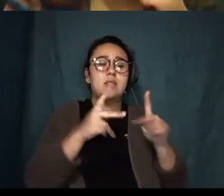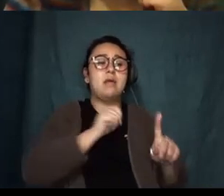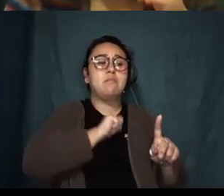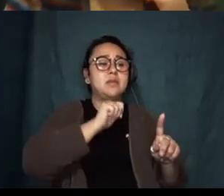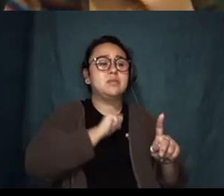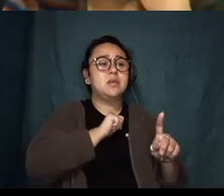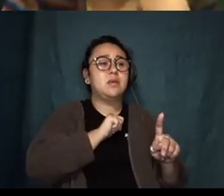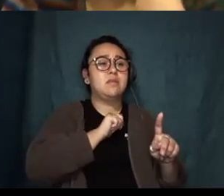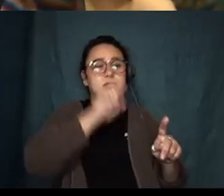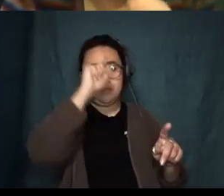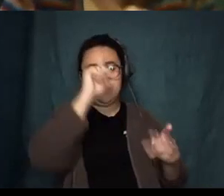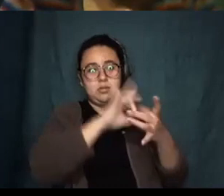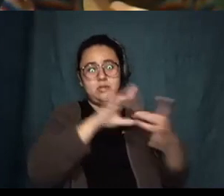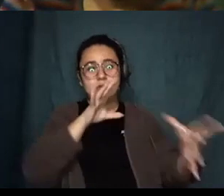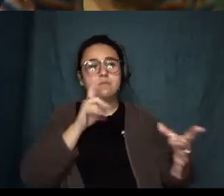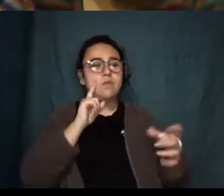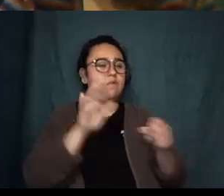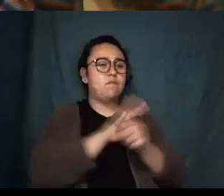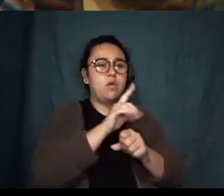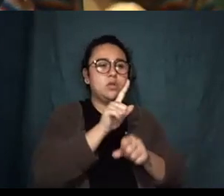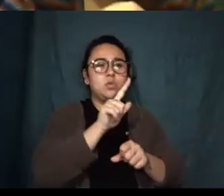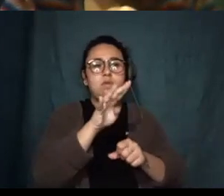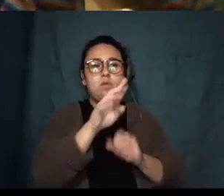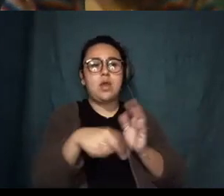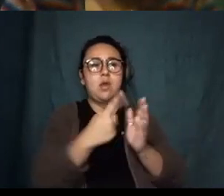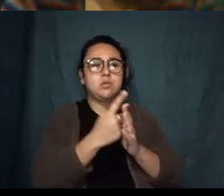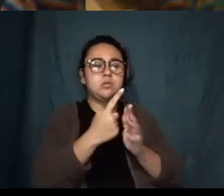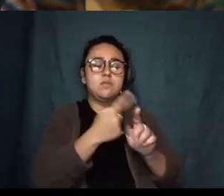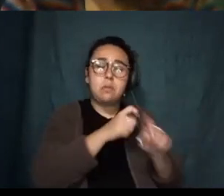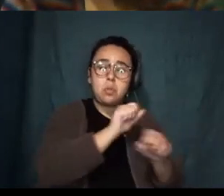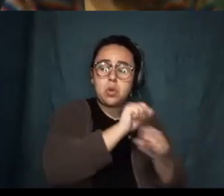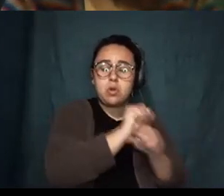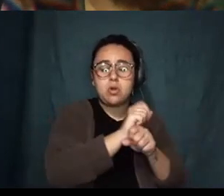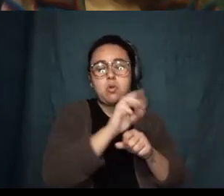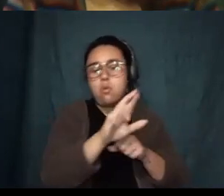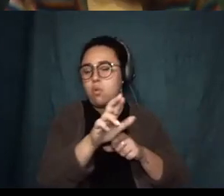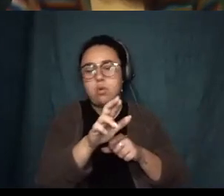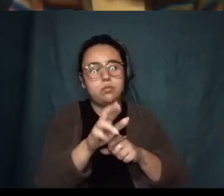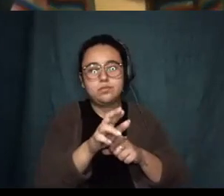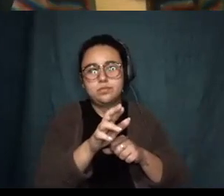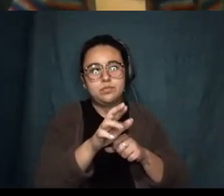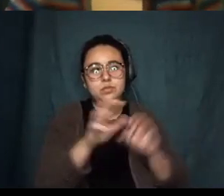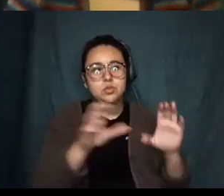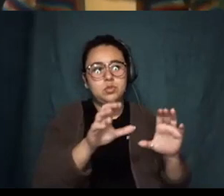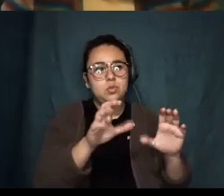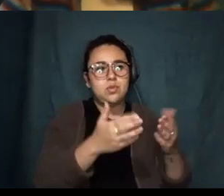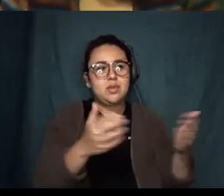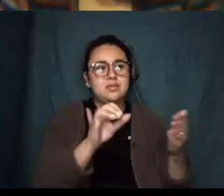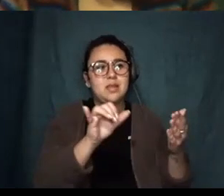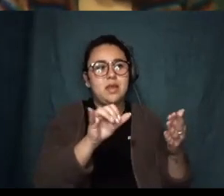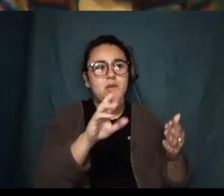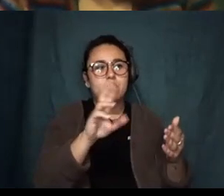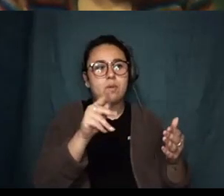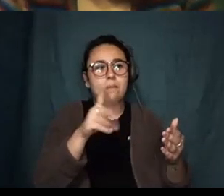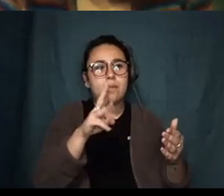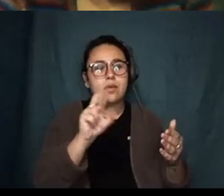disconnect for like a full 24 hours from work or um do things like uh the rumpus has an enough